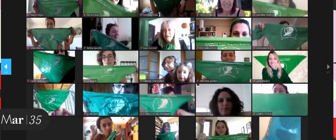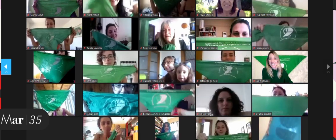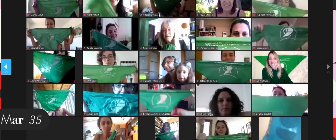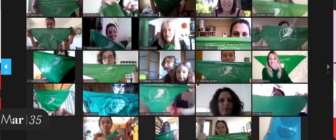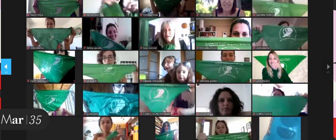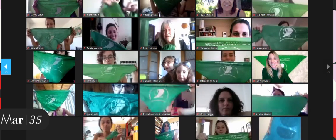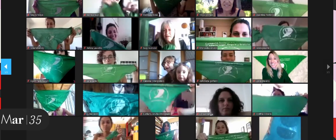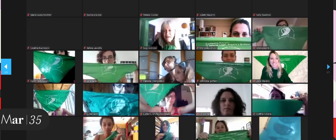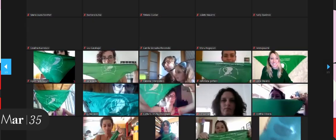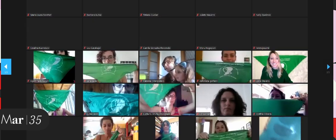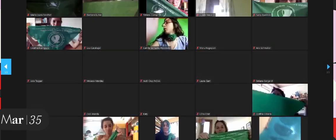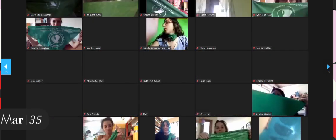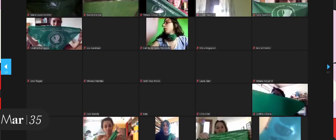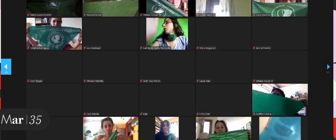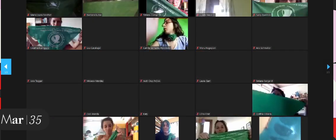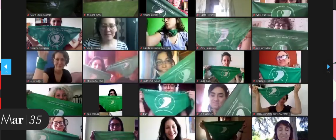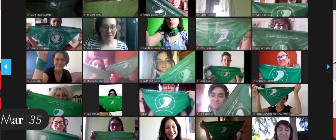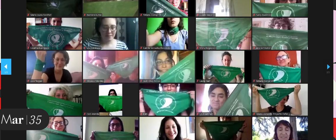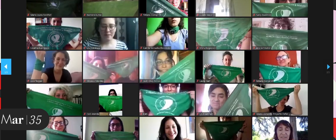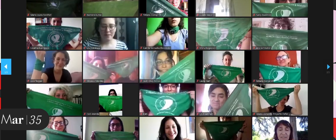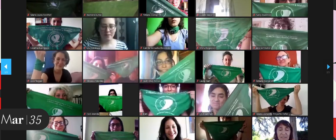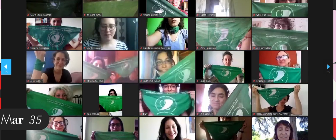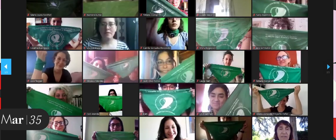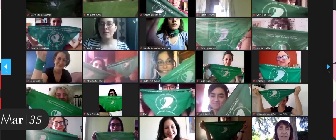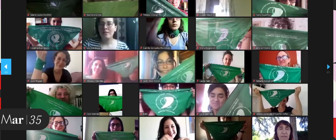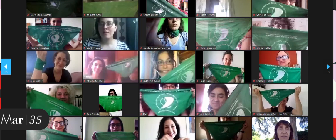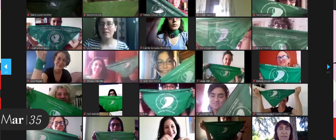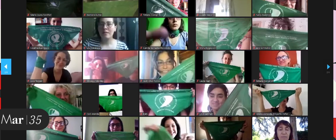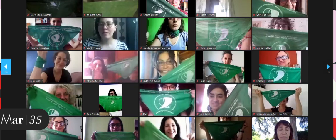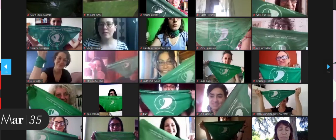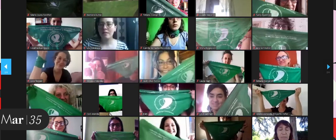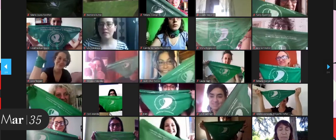I support you completely so it will be a law